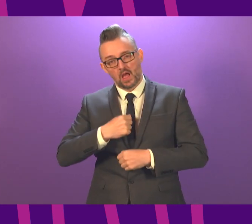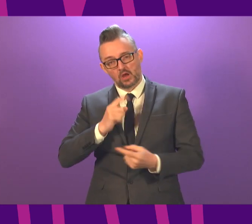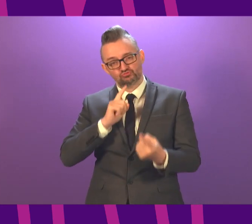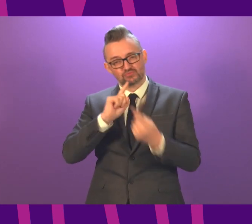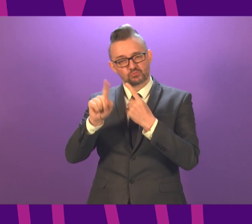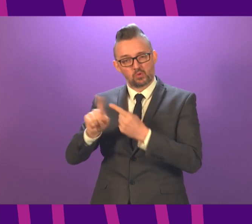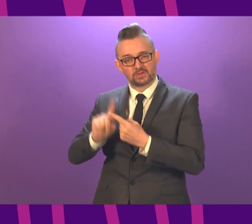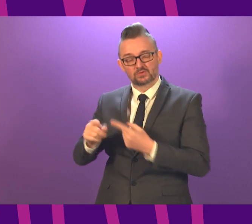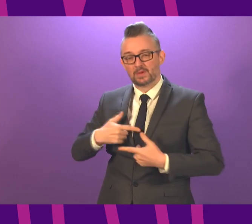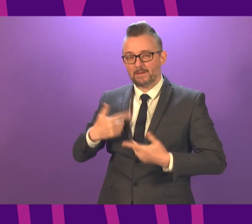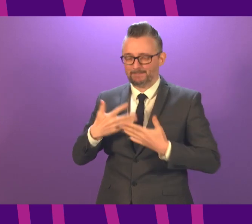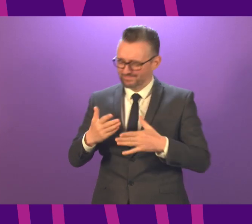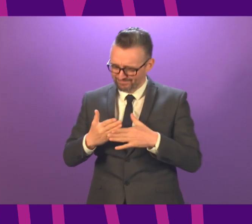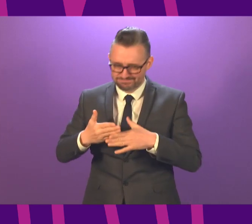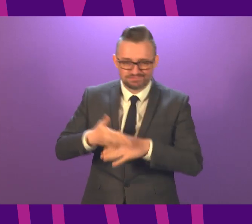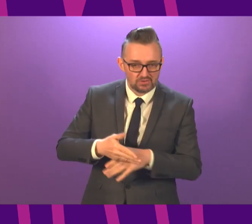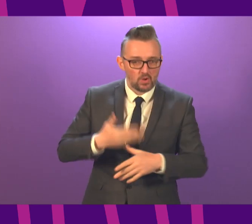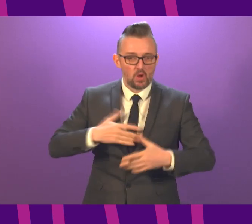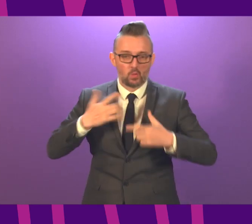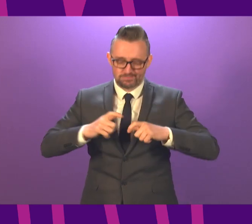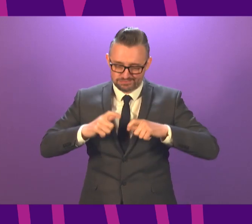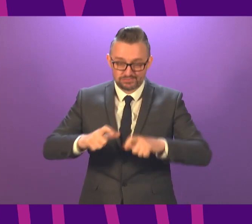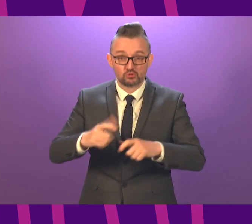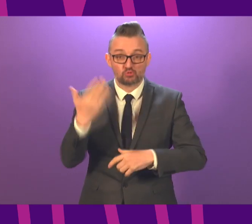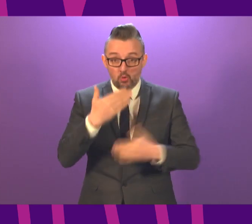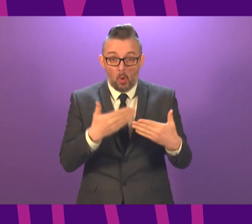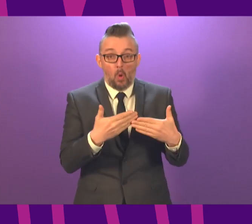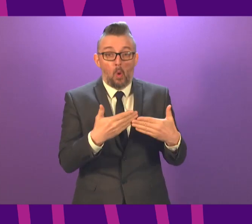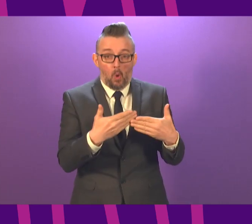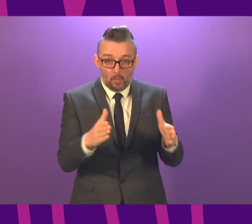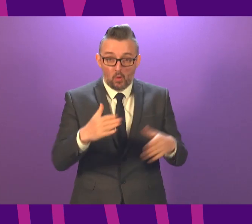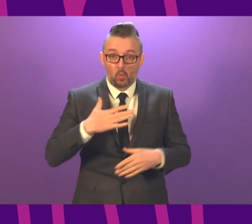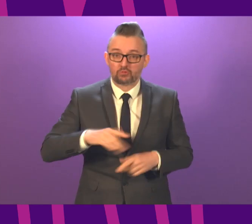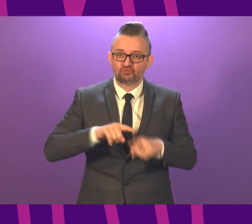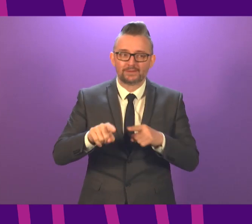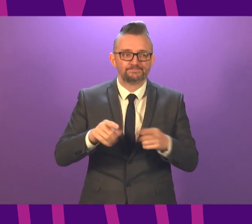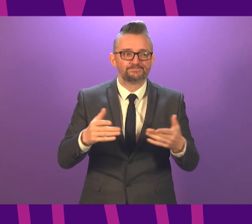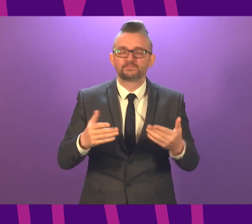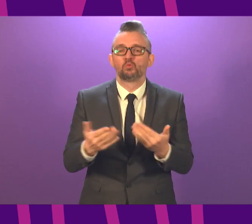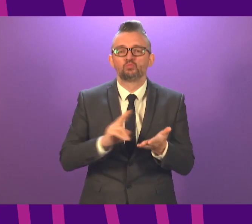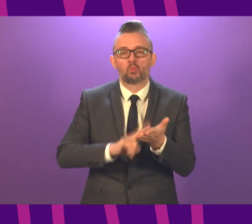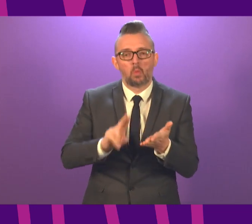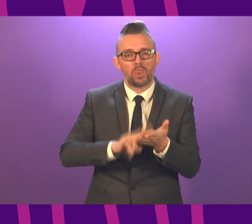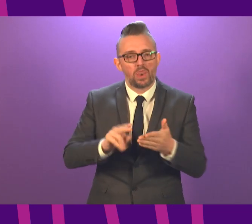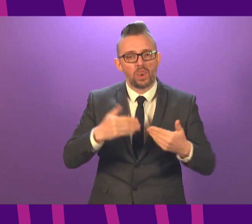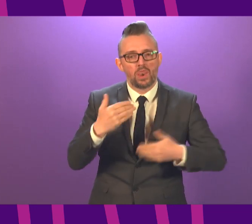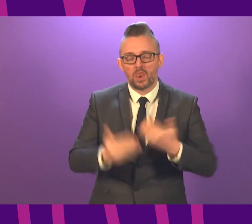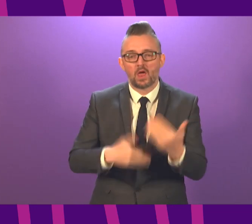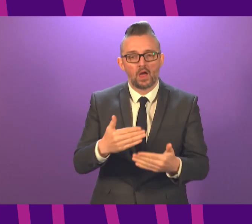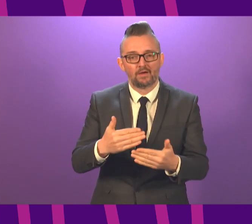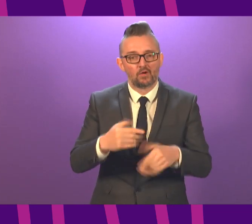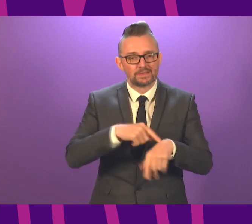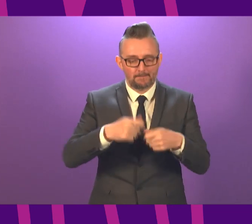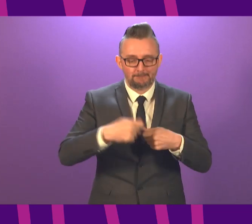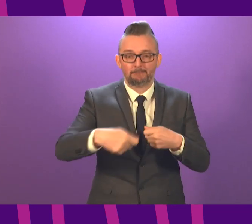we have striven and will continue to strive to keep schools open as normally as possible, as often and for as long as